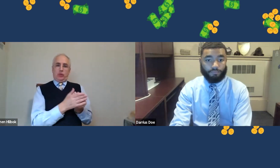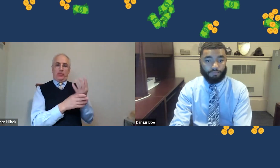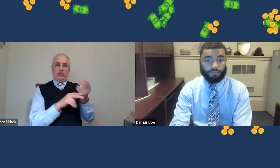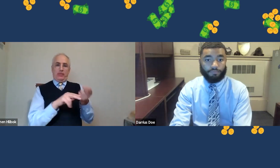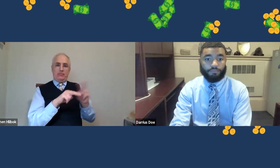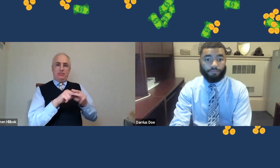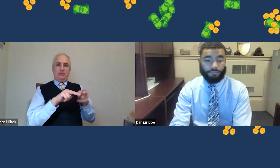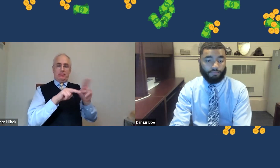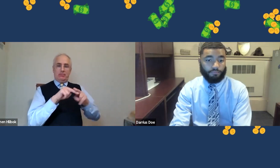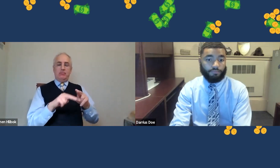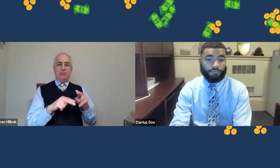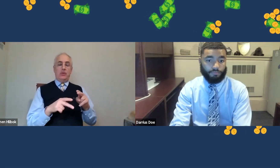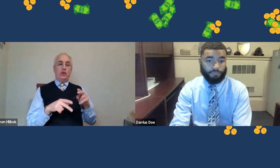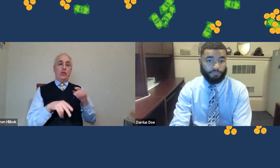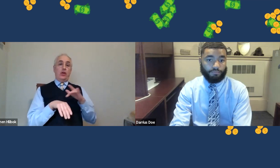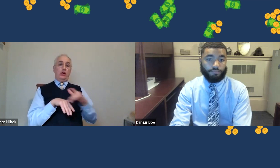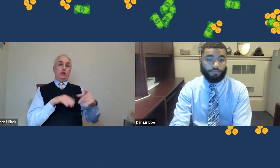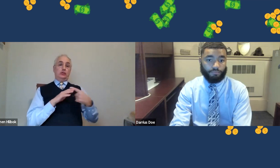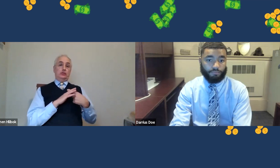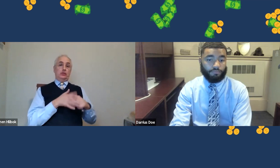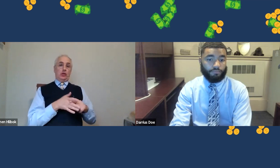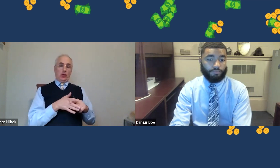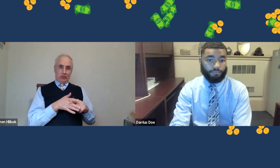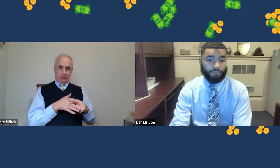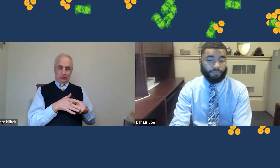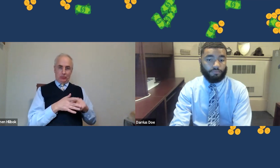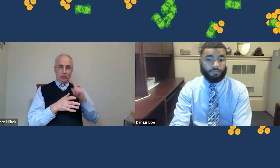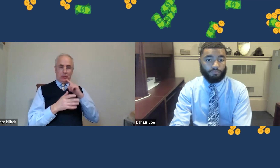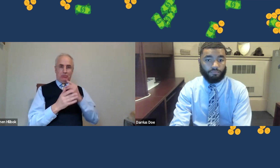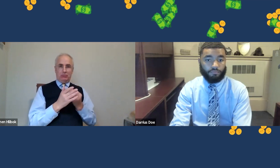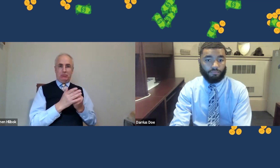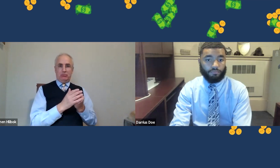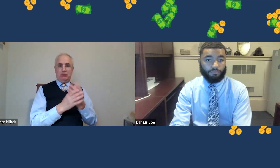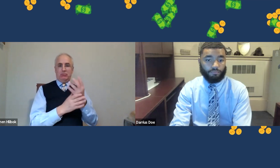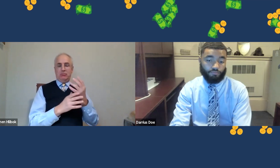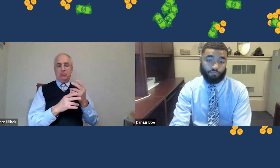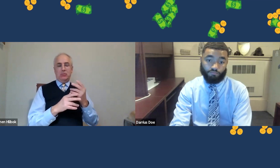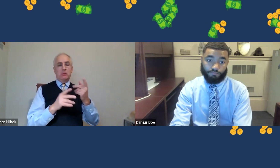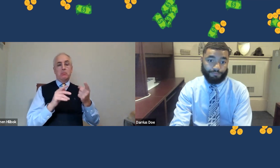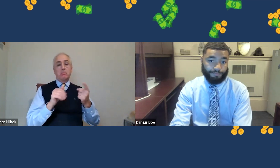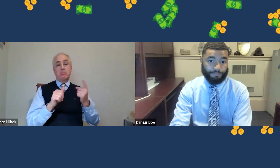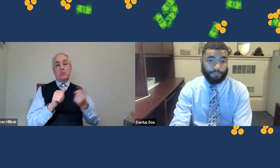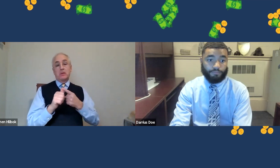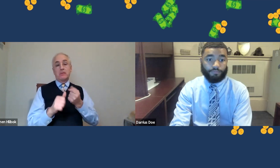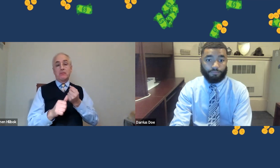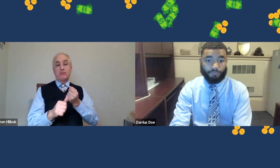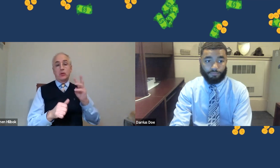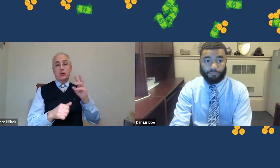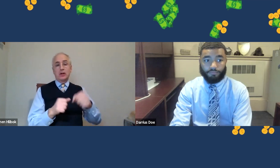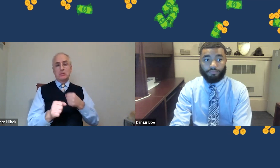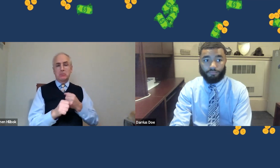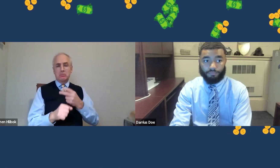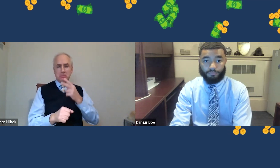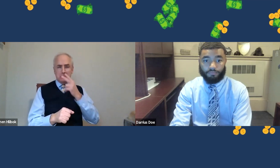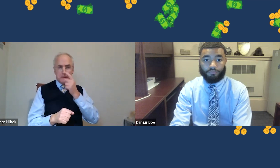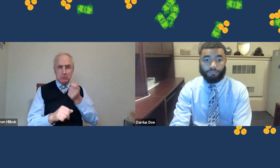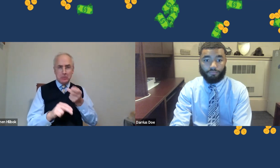compounding. As that interest grows your investments even more. So the earlier that you start, it's going to compound and